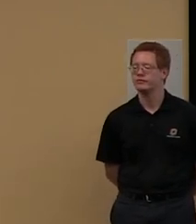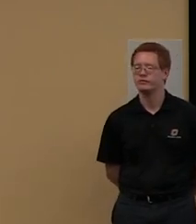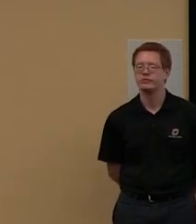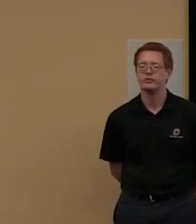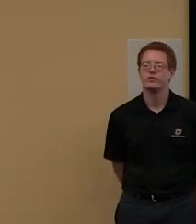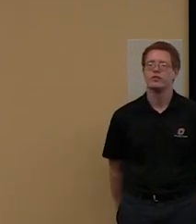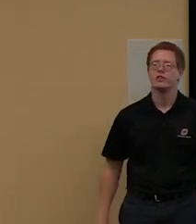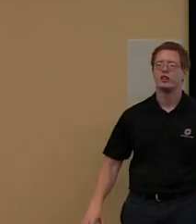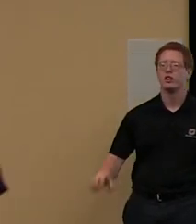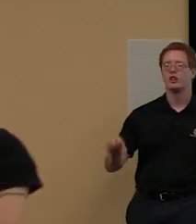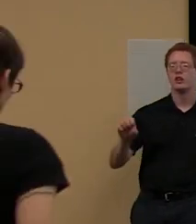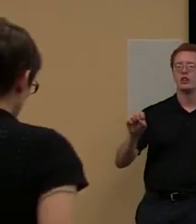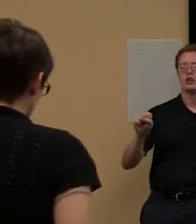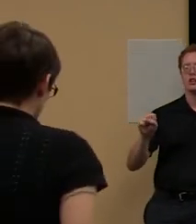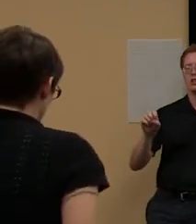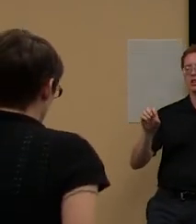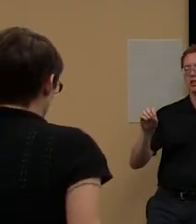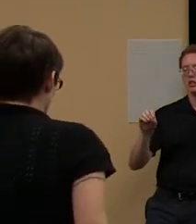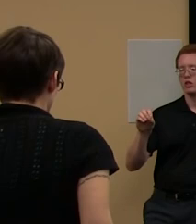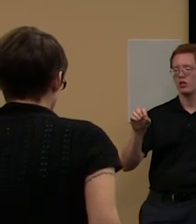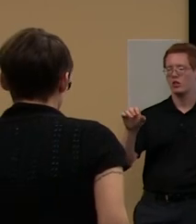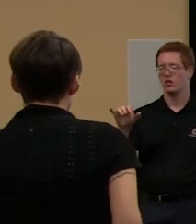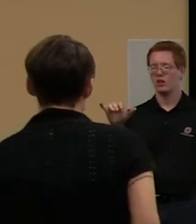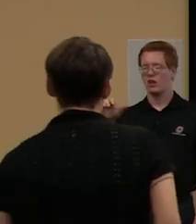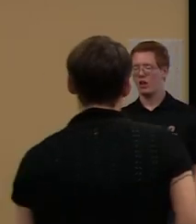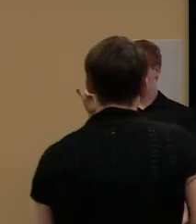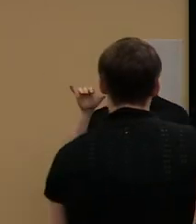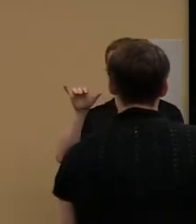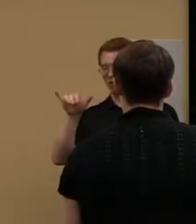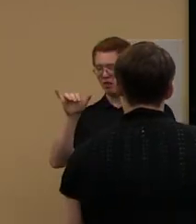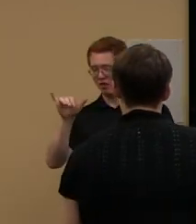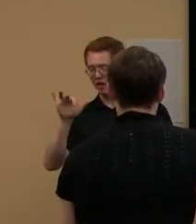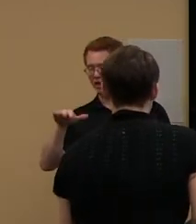And so that is actually going to be the way that you